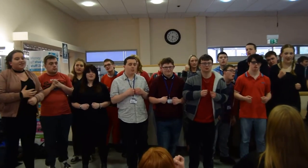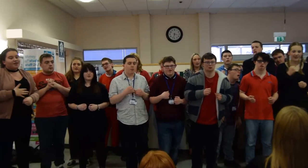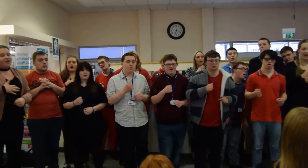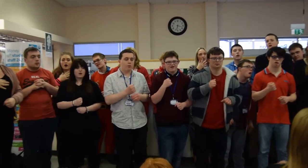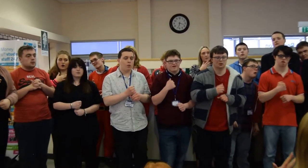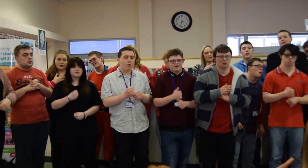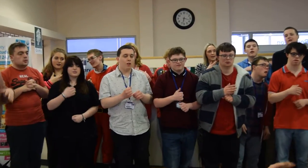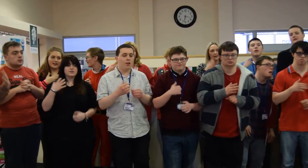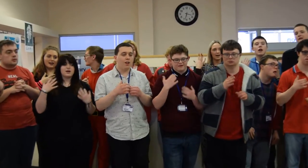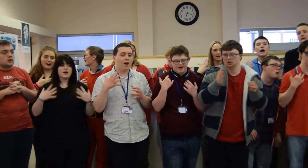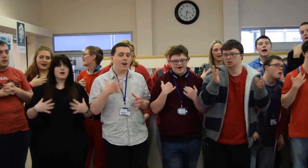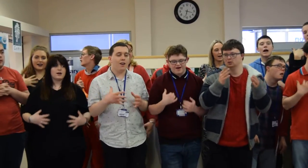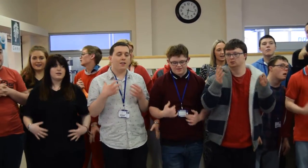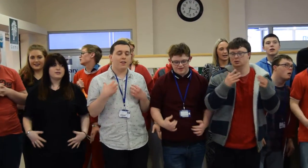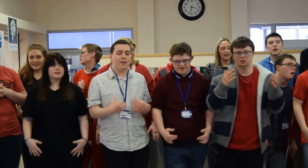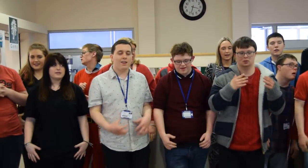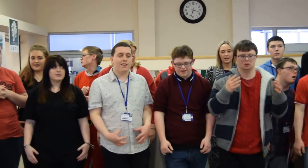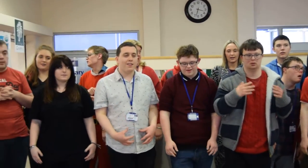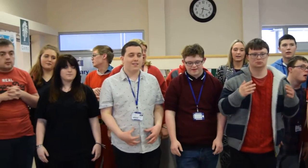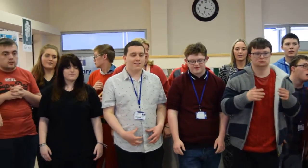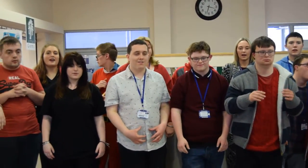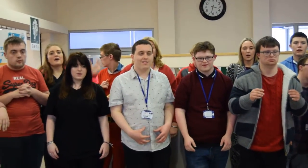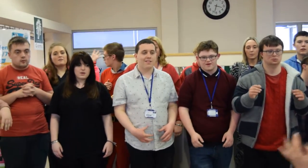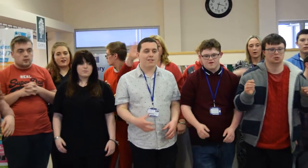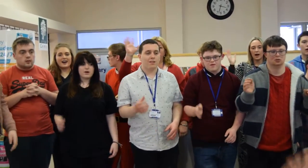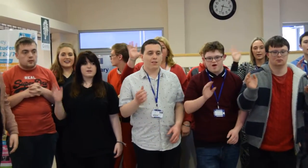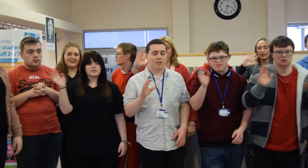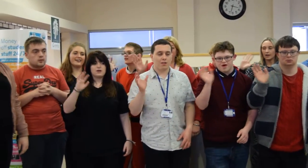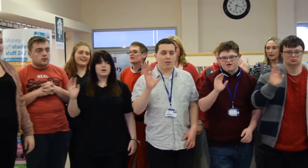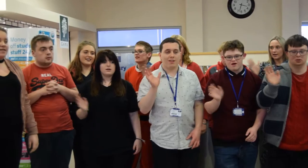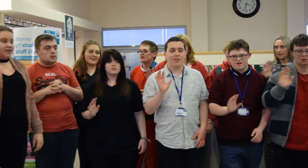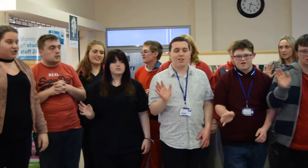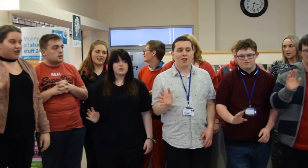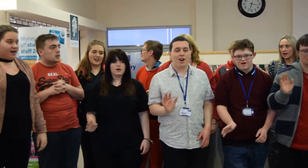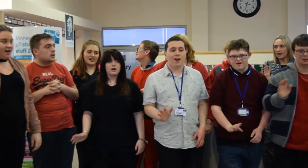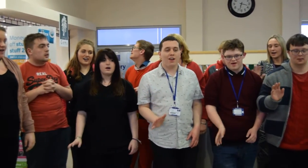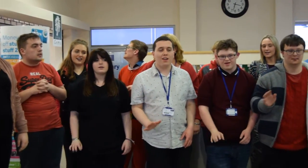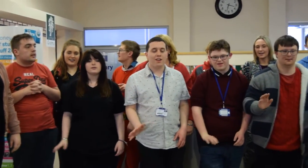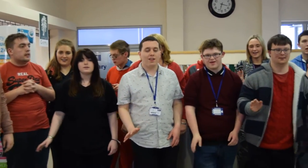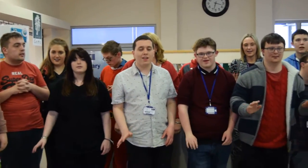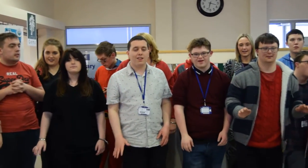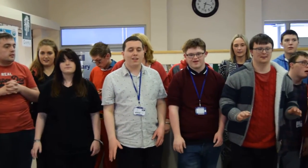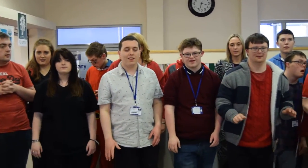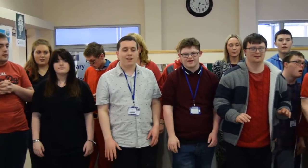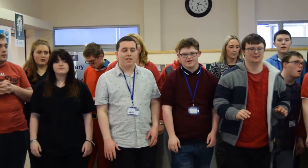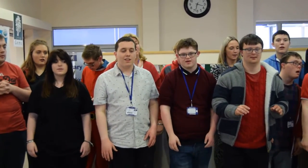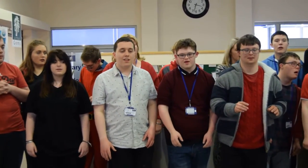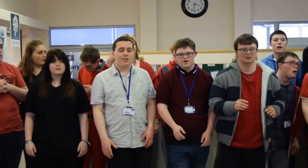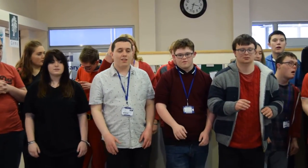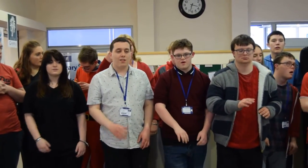golden lining, bright colours shining, wonderful